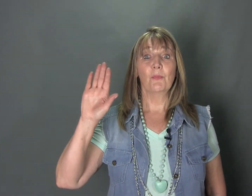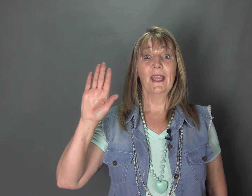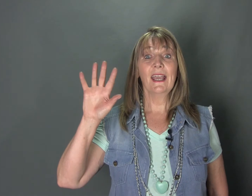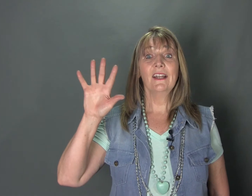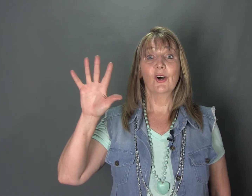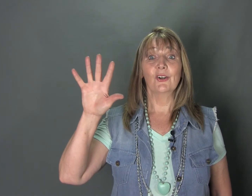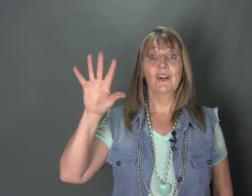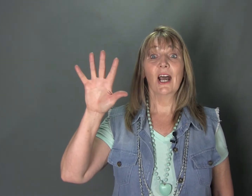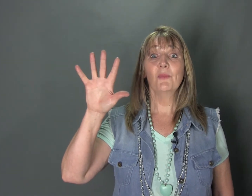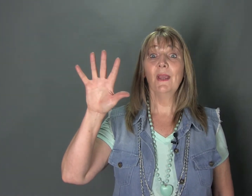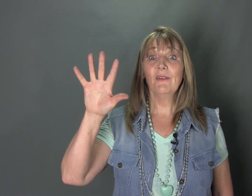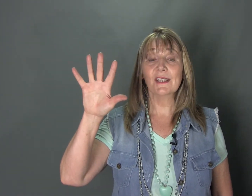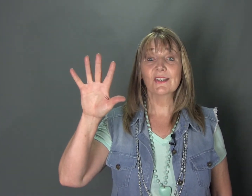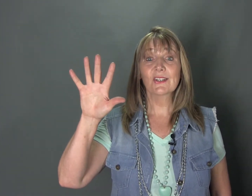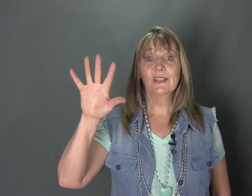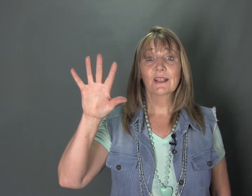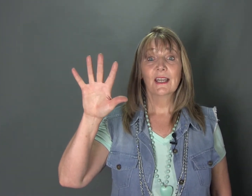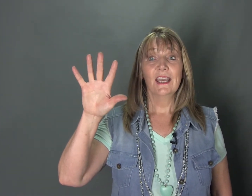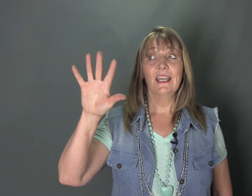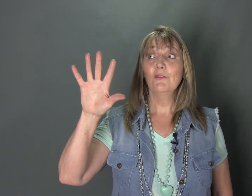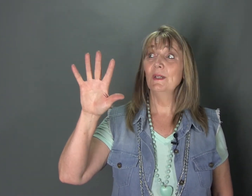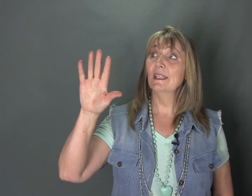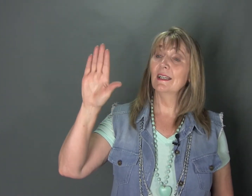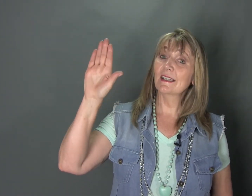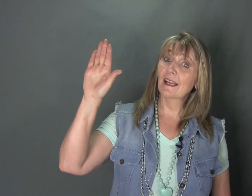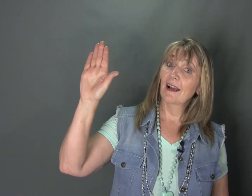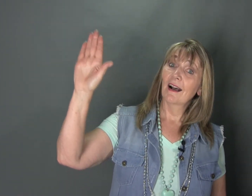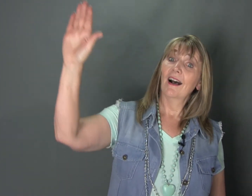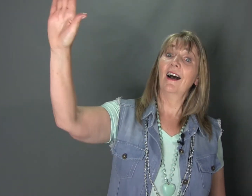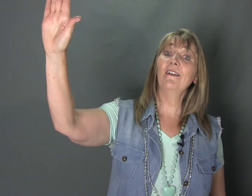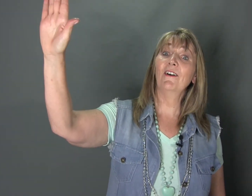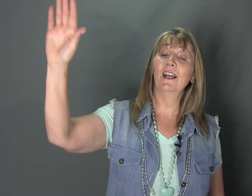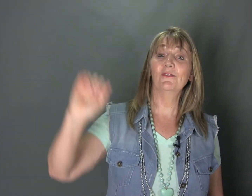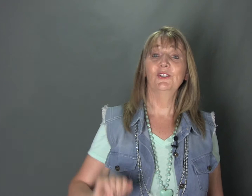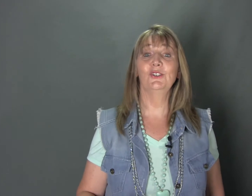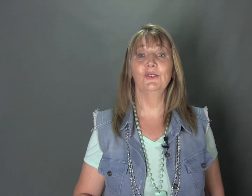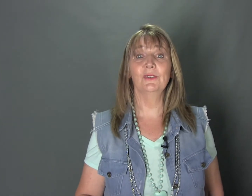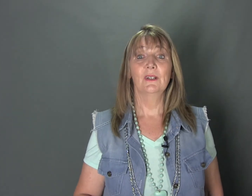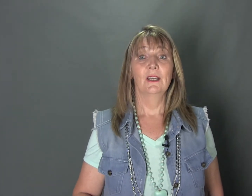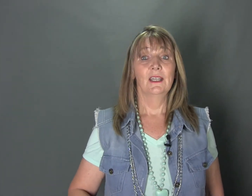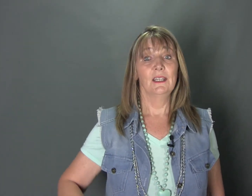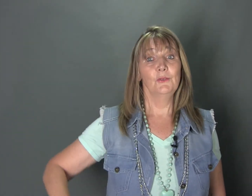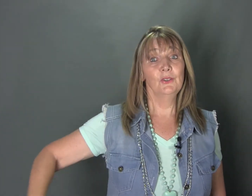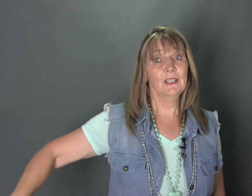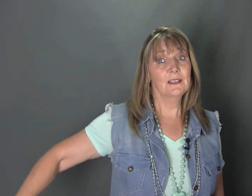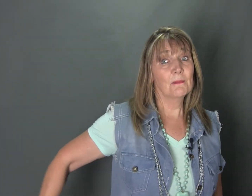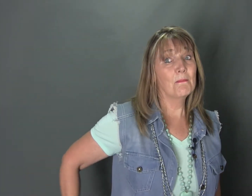obey and honor our parents. If we did it's a high five to you. If you didn't